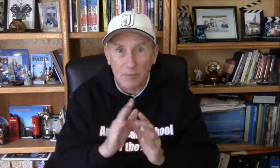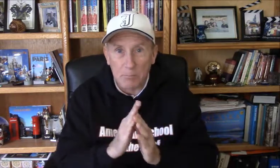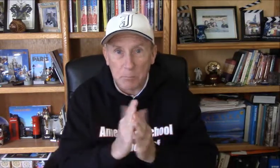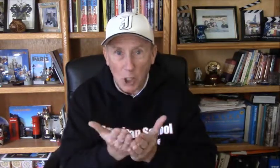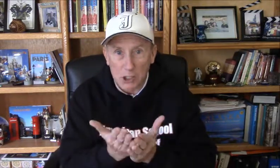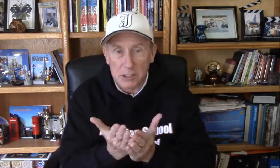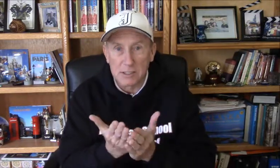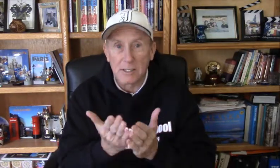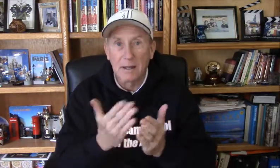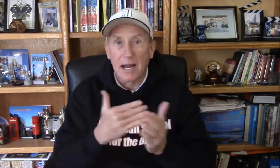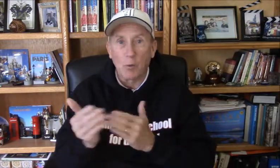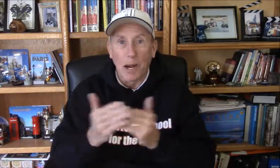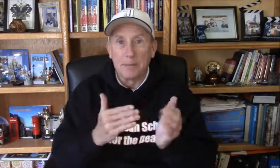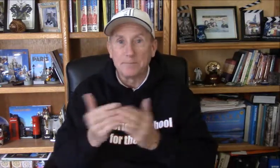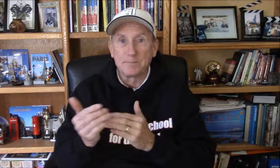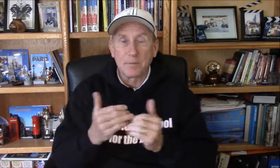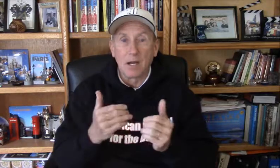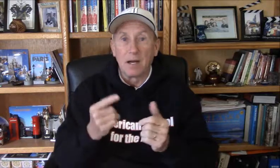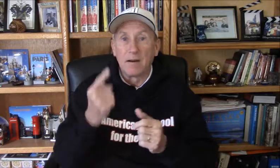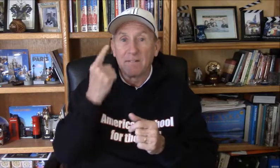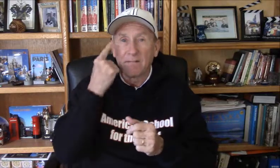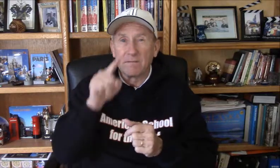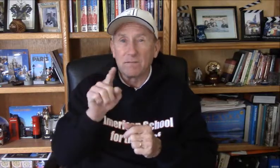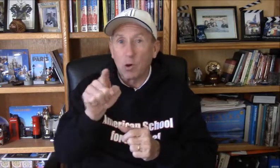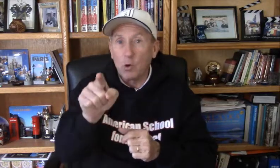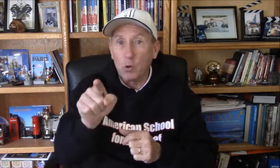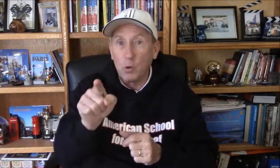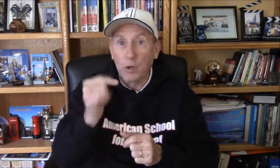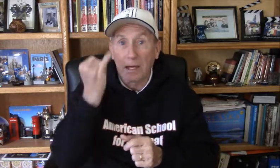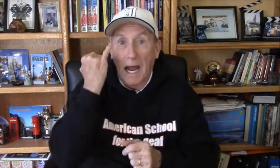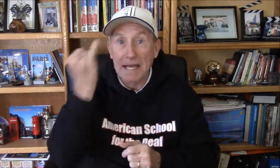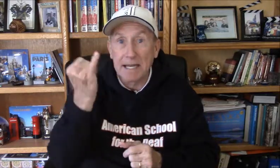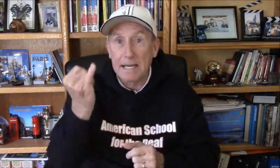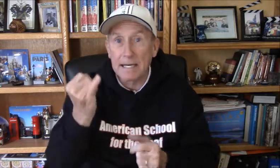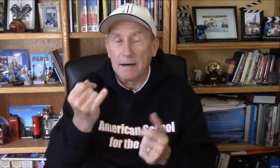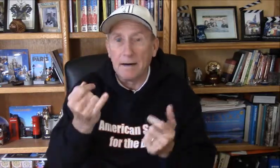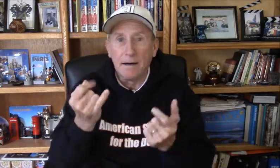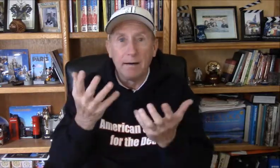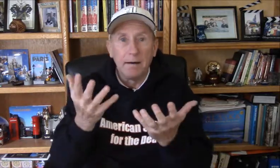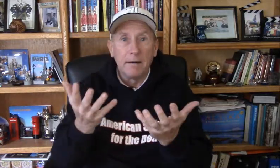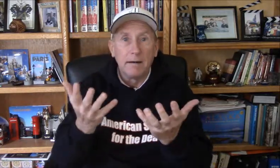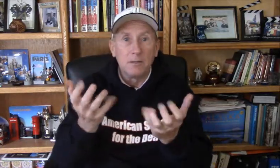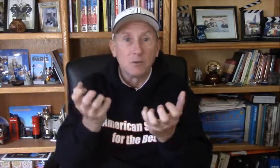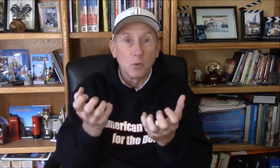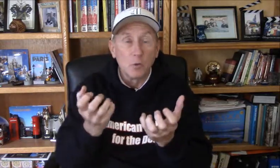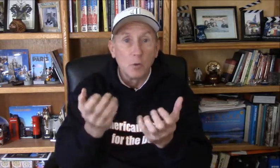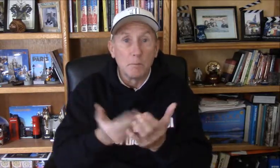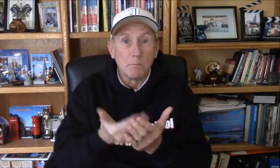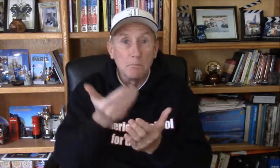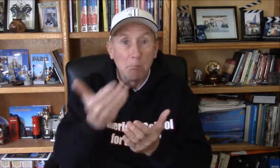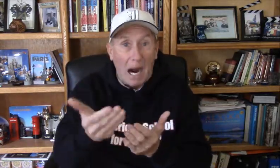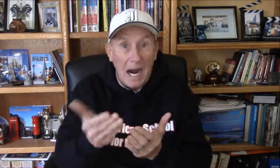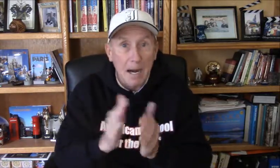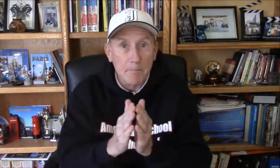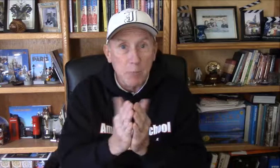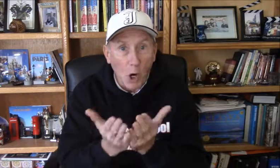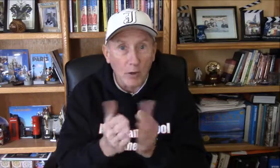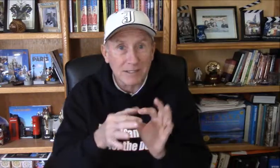like to I'm going you an idea about book